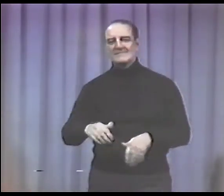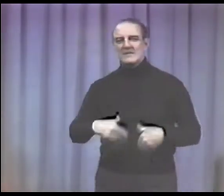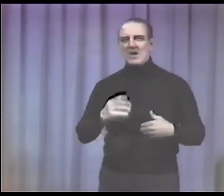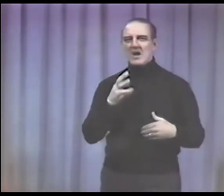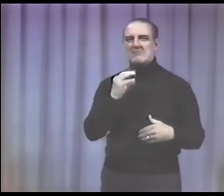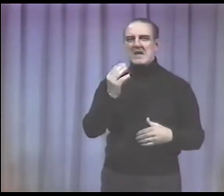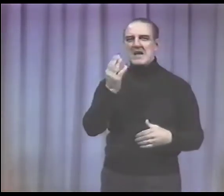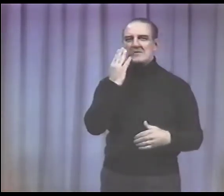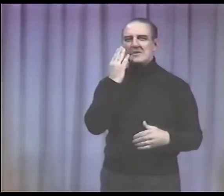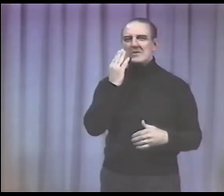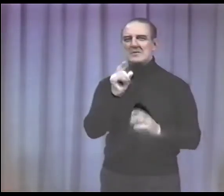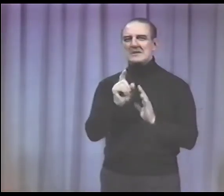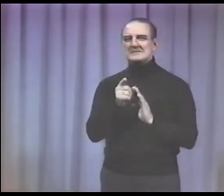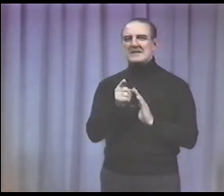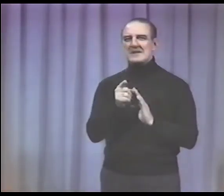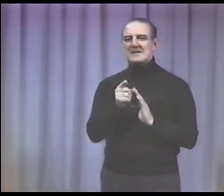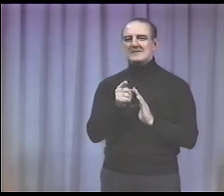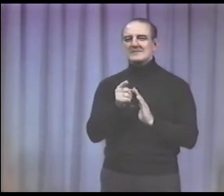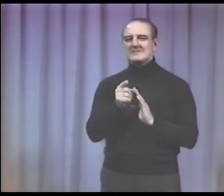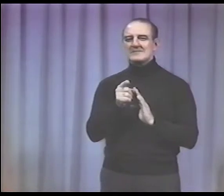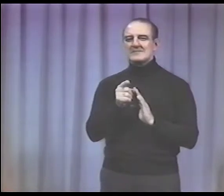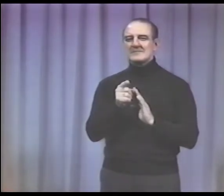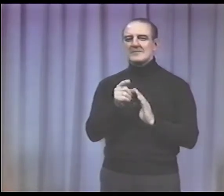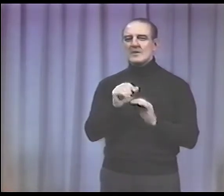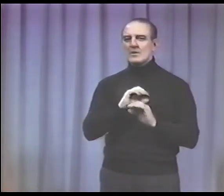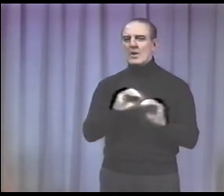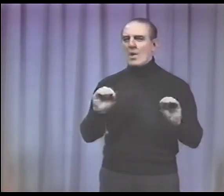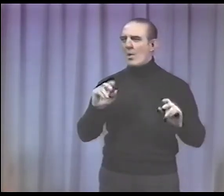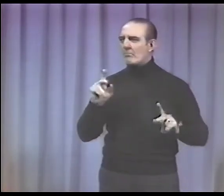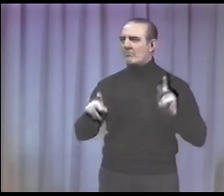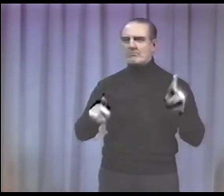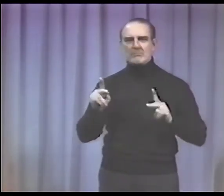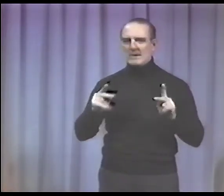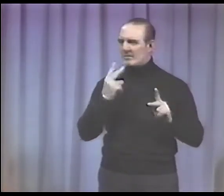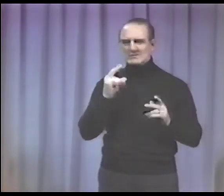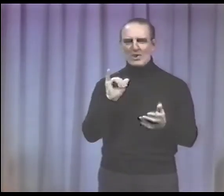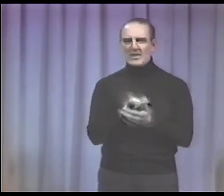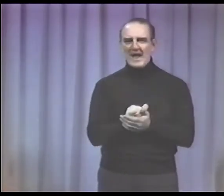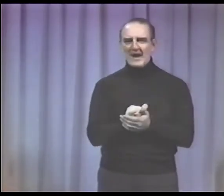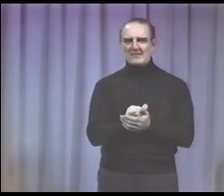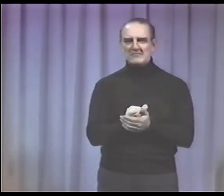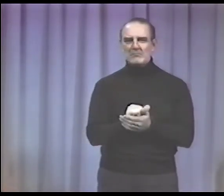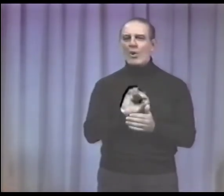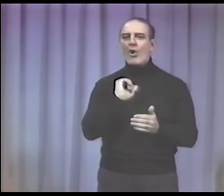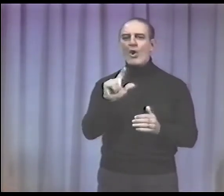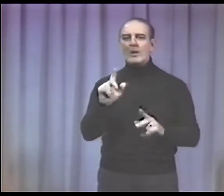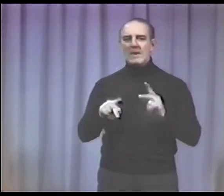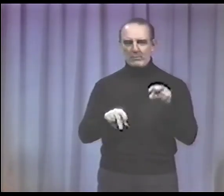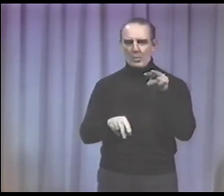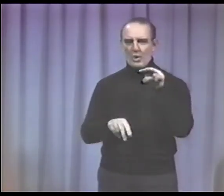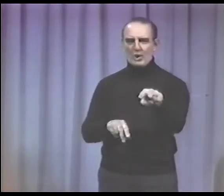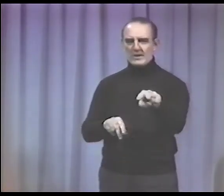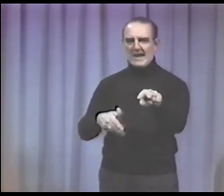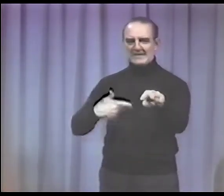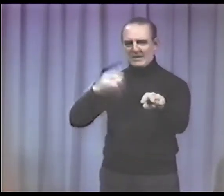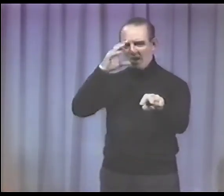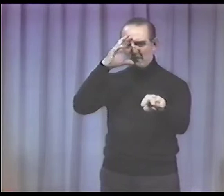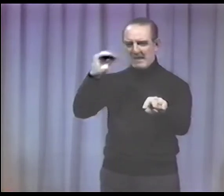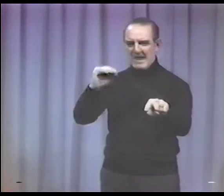a door and smiling. And the young man knew at that instant that none of the people in the